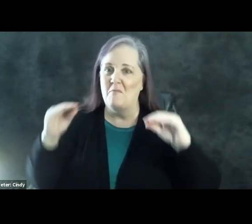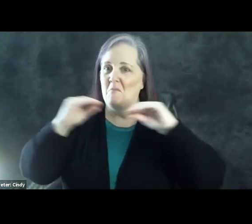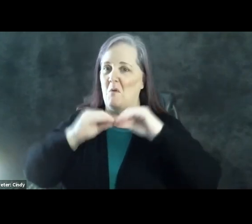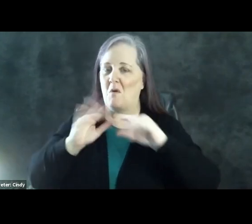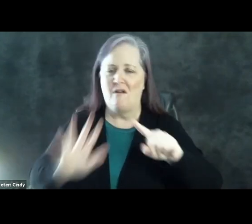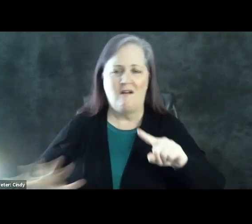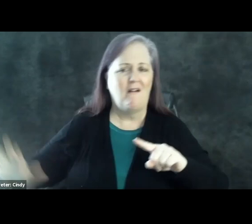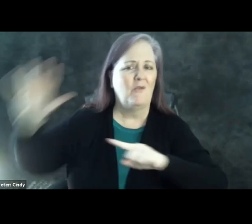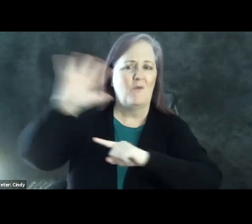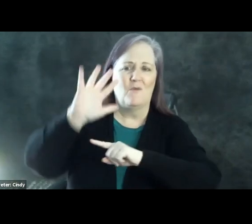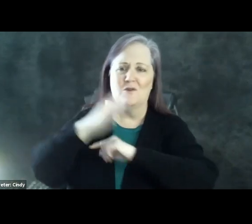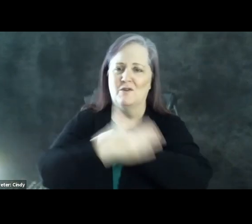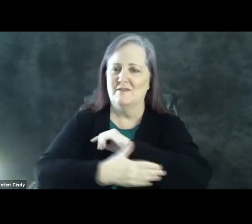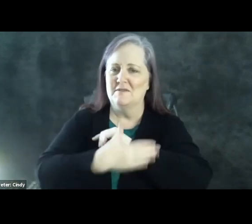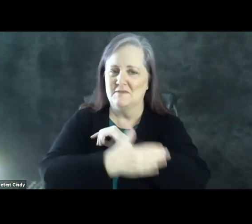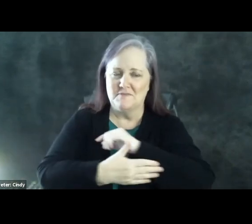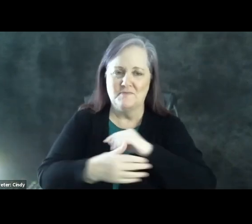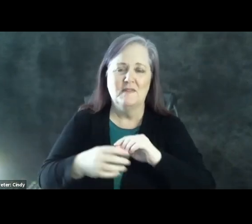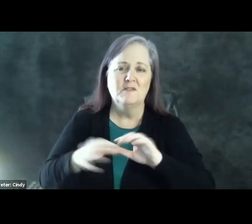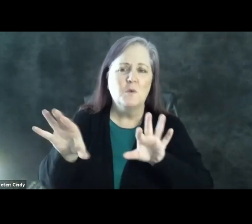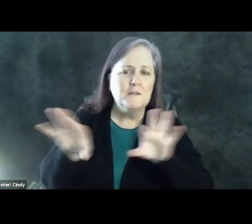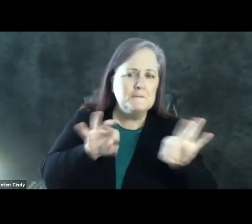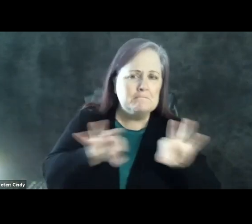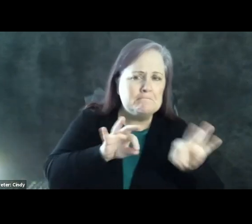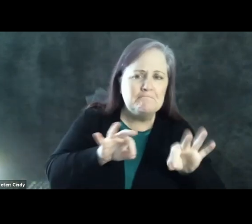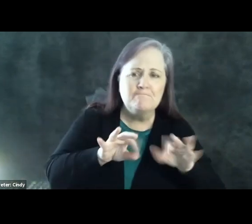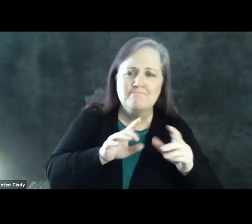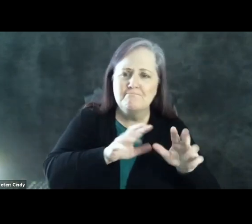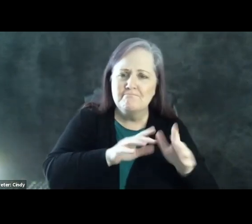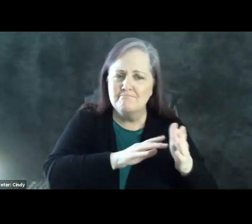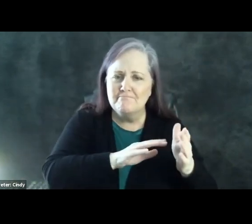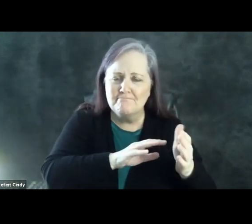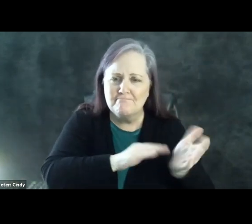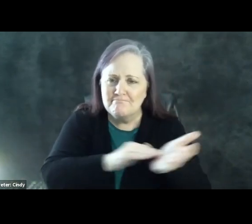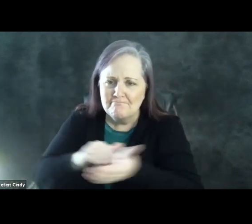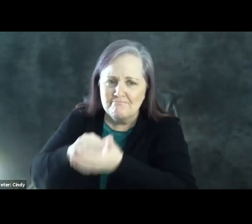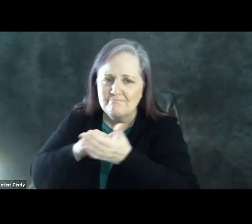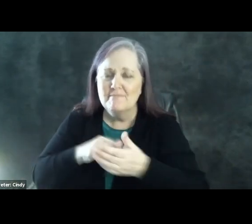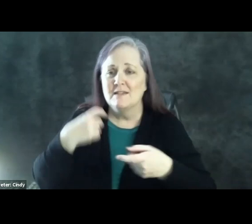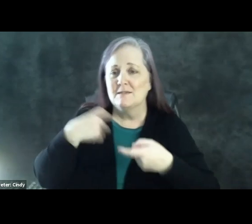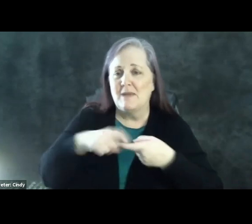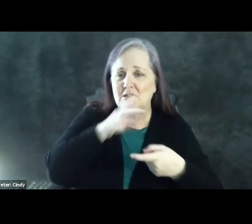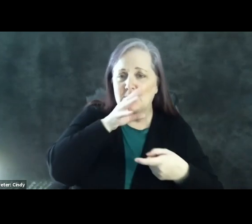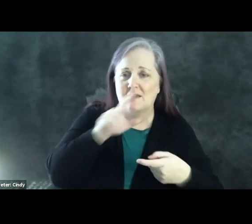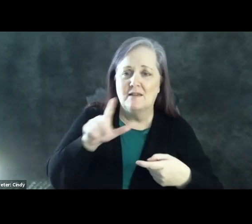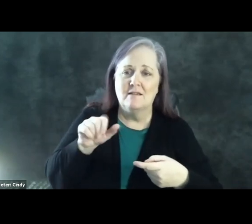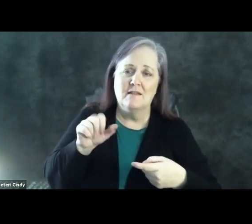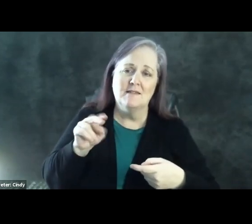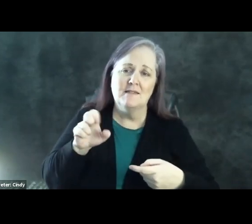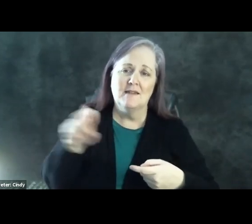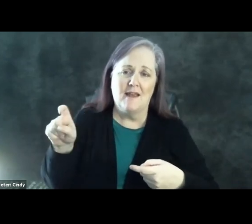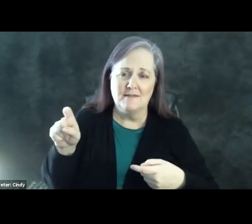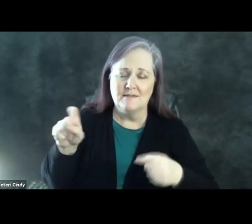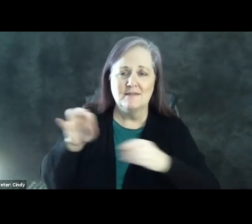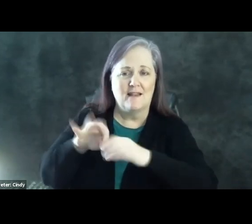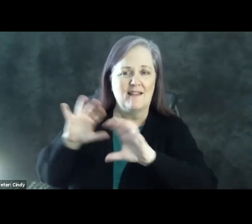States and we're sampling Spanish speaking Latinx electorate. So this helps us to have a more representative